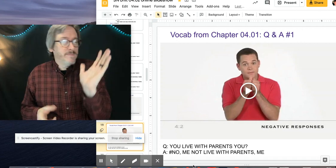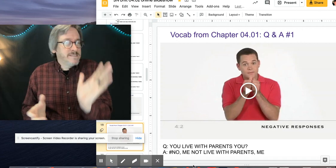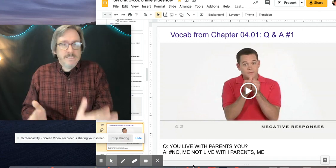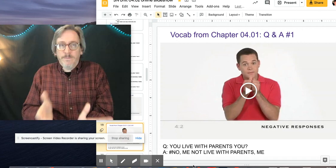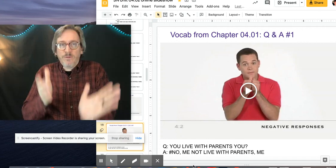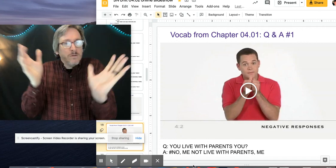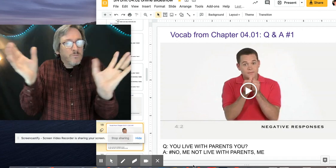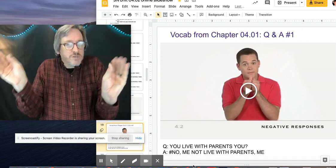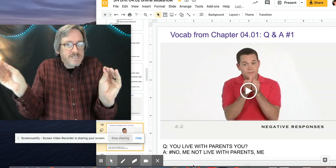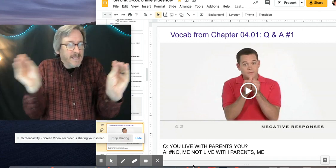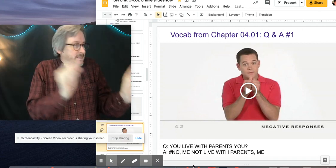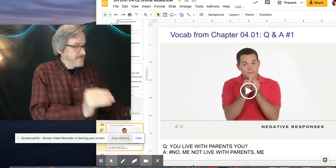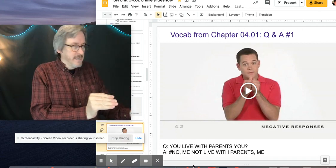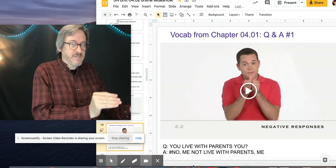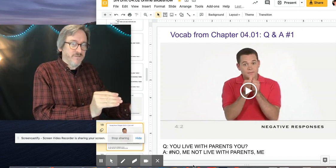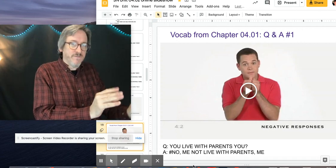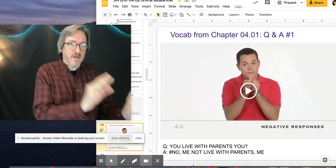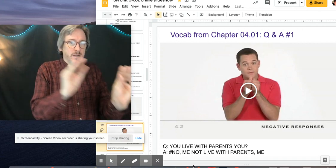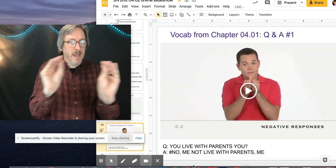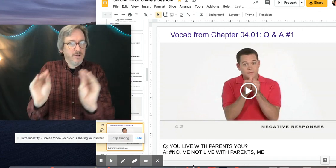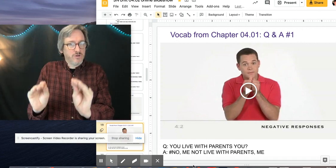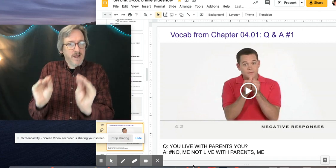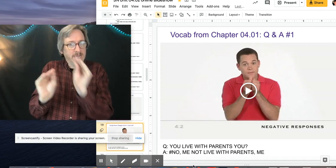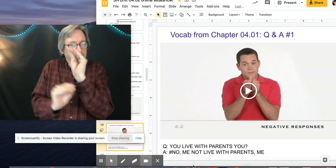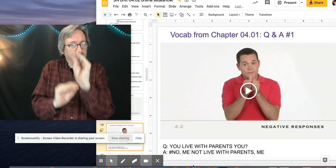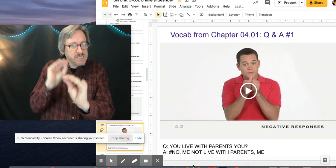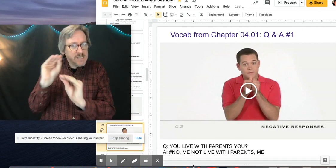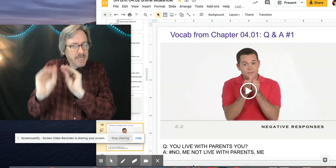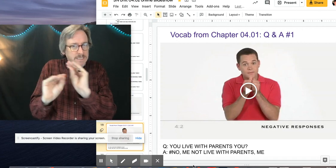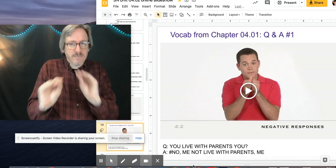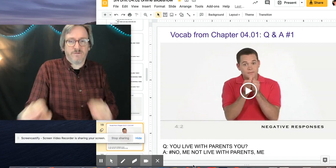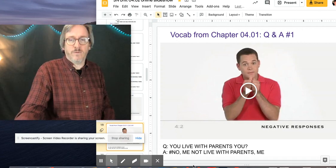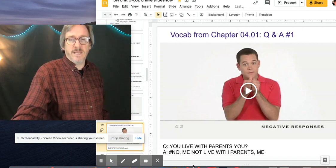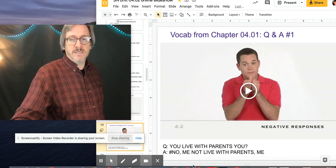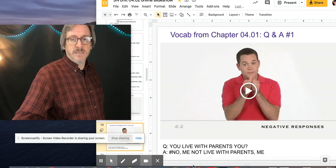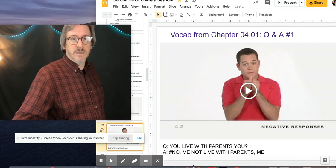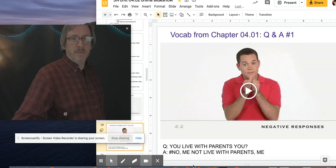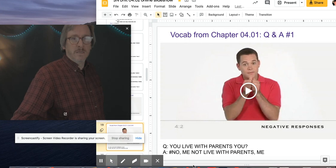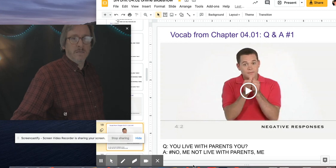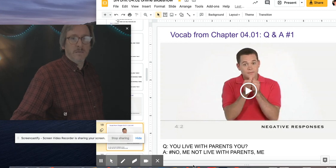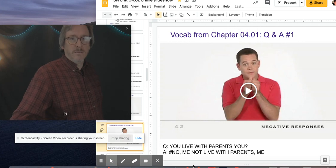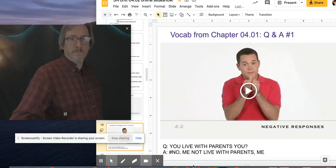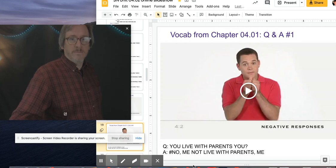So simple. We're just taking the same stuff we've done and trying it in slightly different ways.